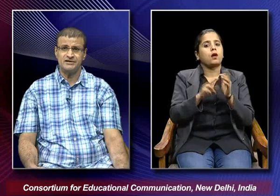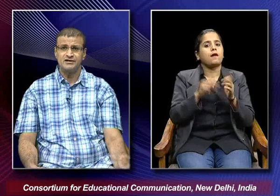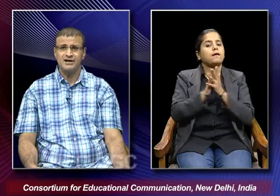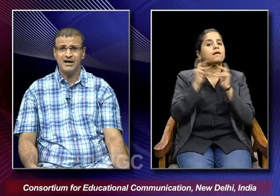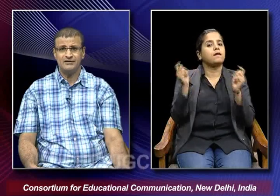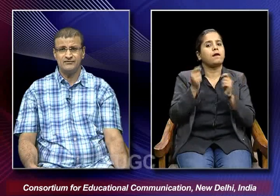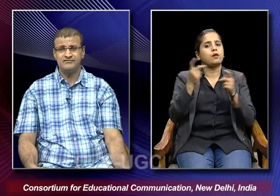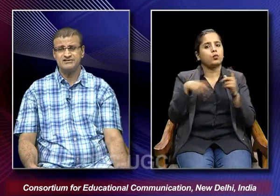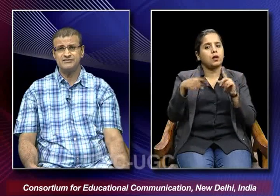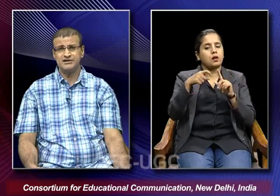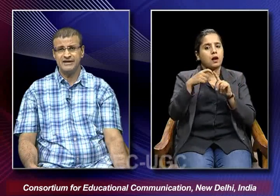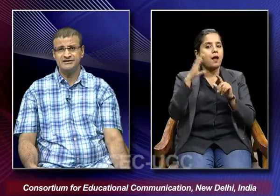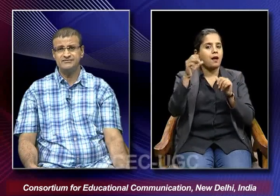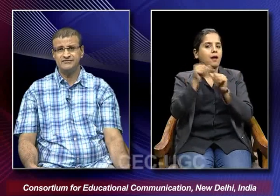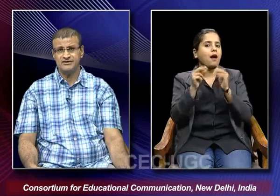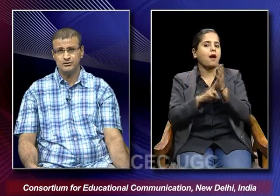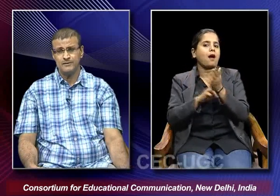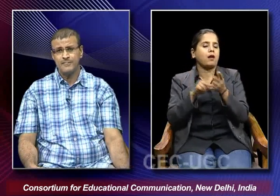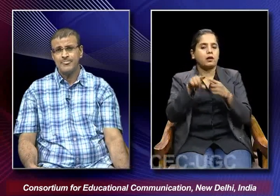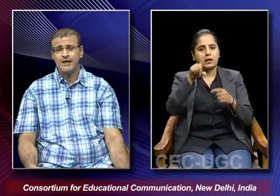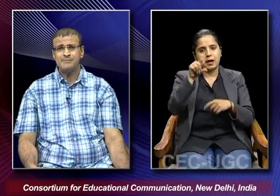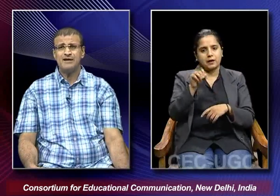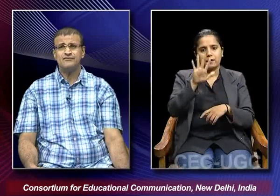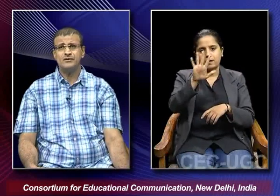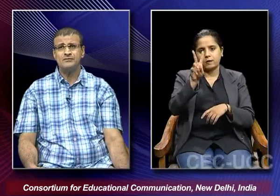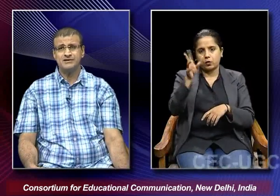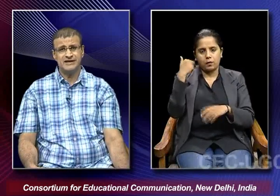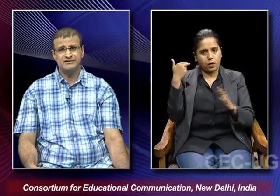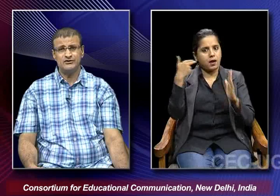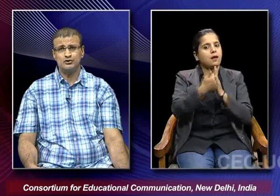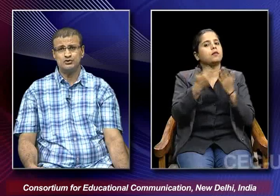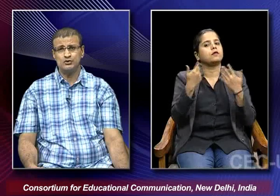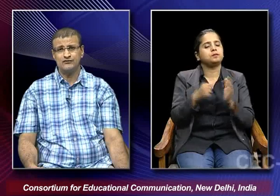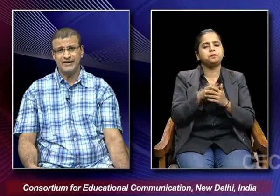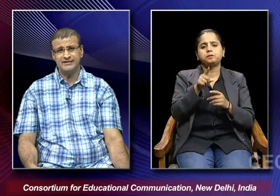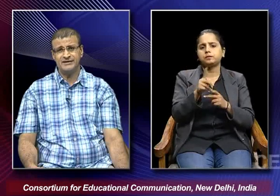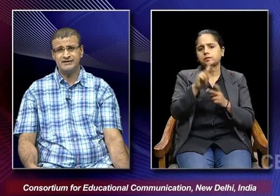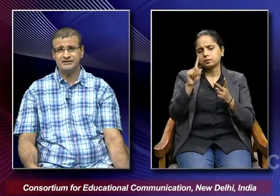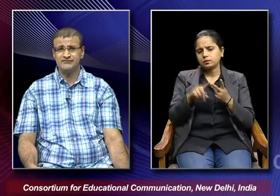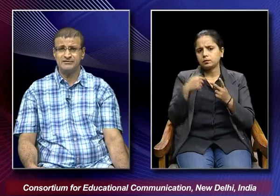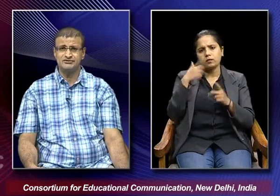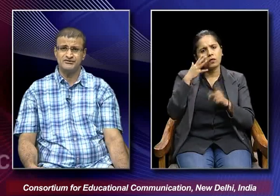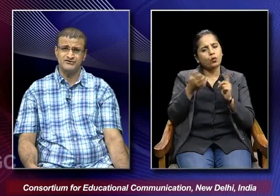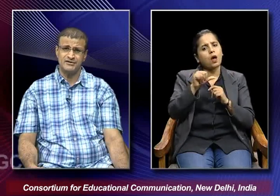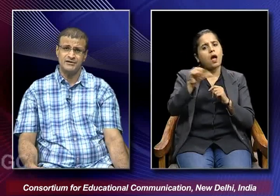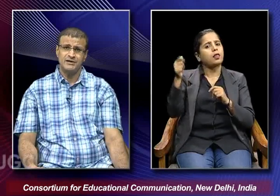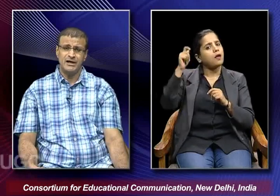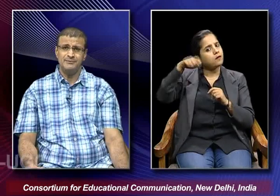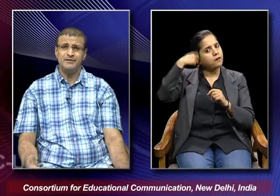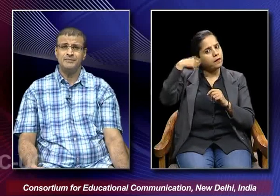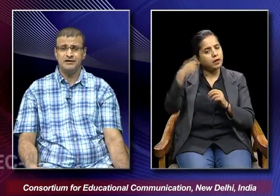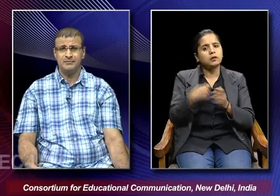at khan film festival in 1952 apart from that we also find that other films which were